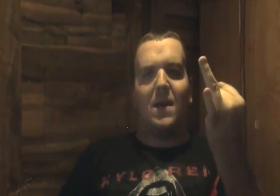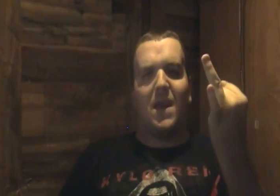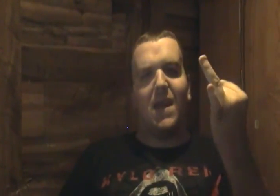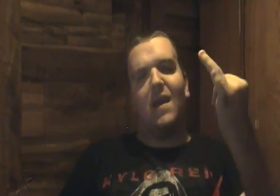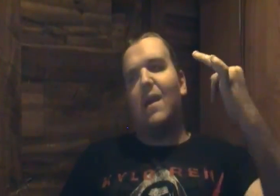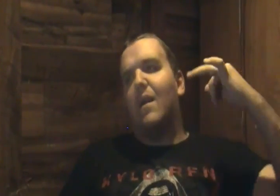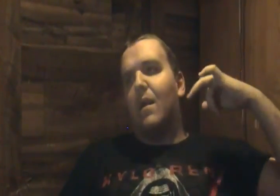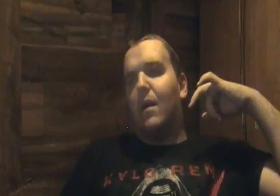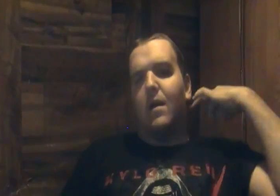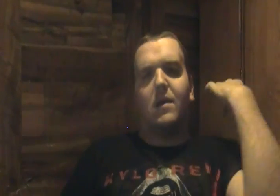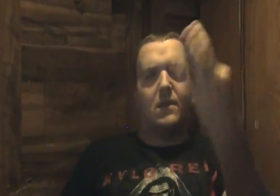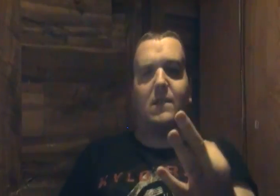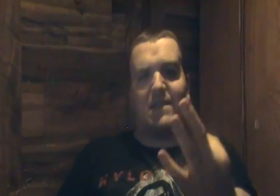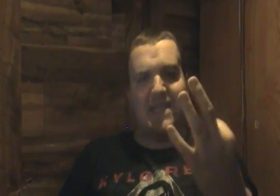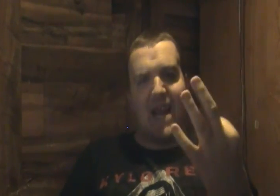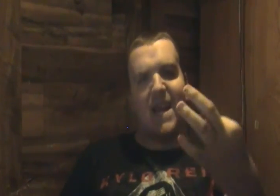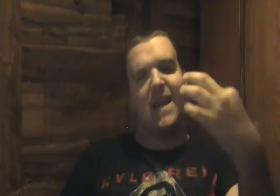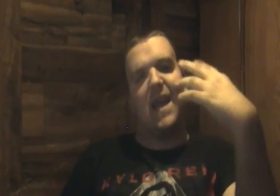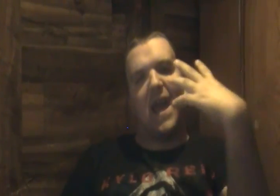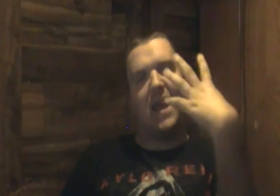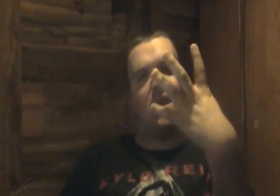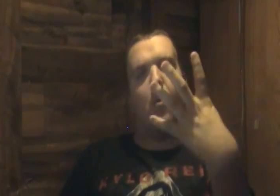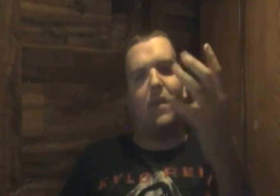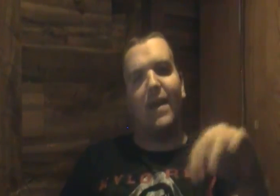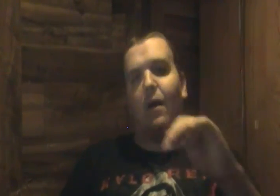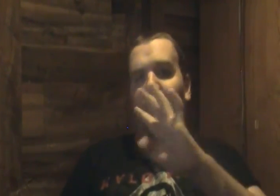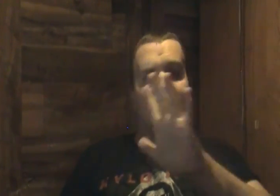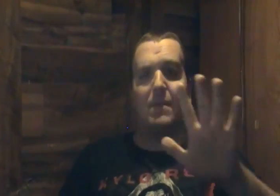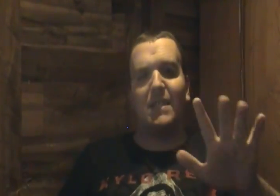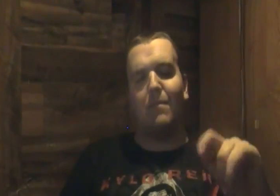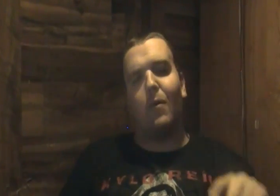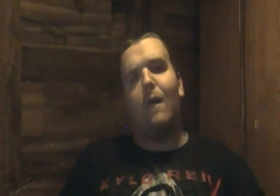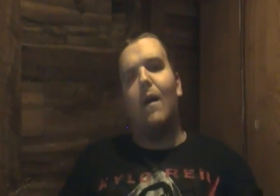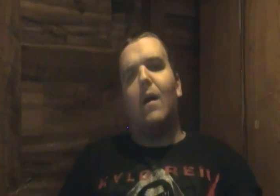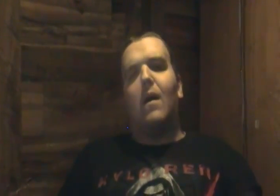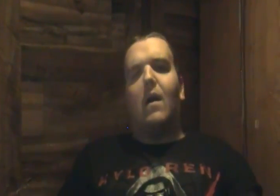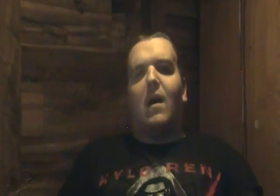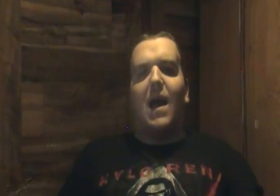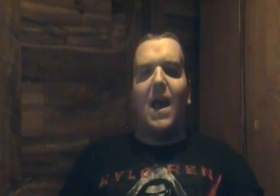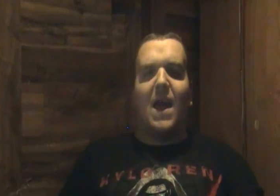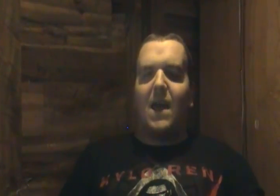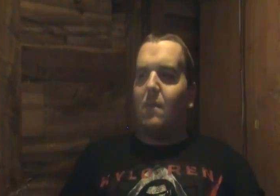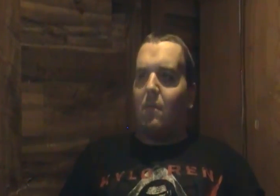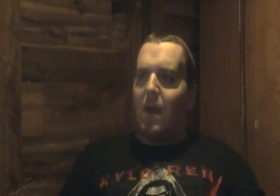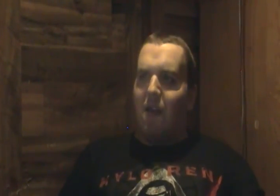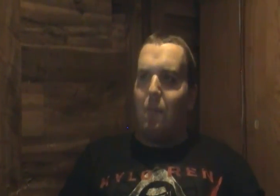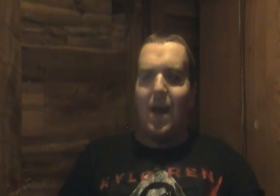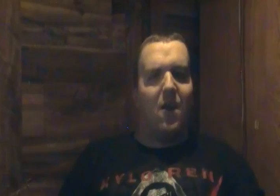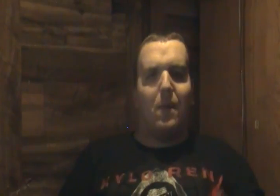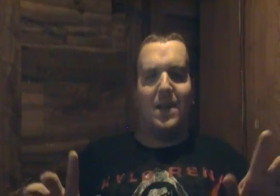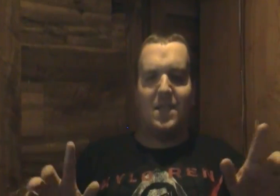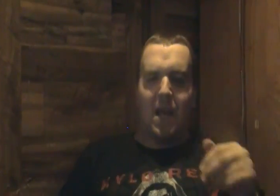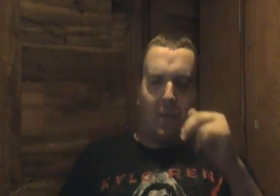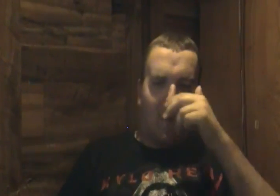monkey sadie and noah they all leave the temple and everybody everybody's safe